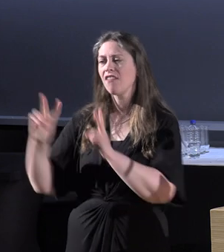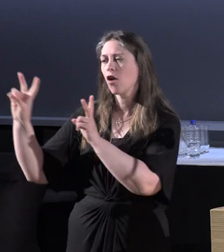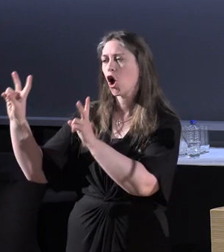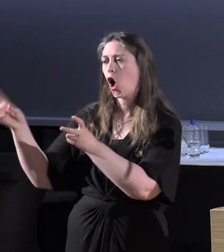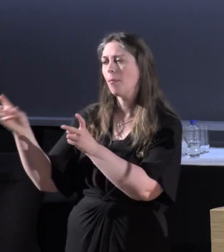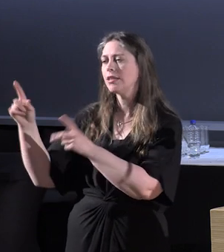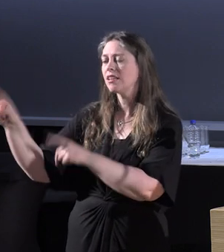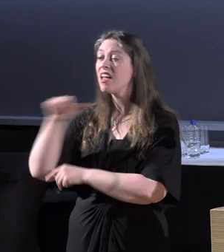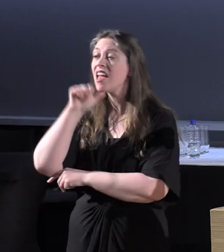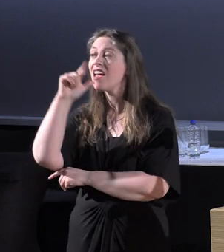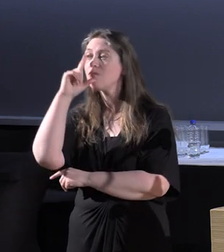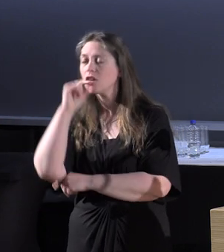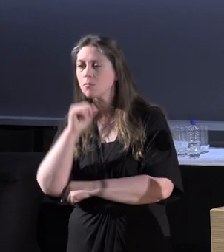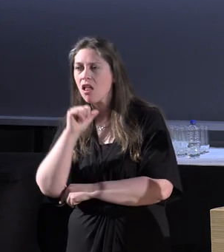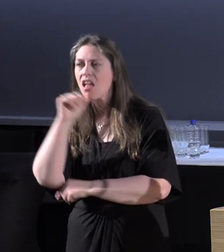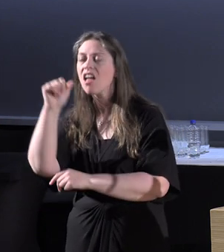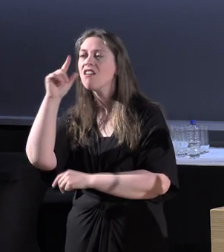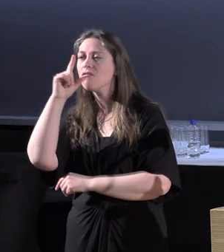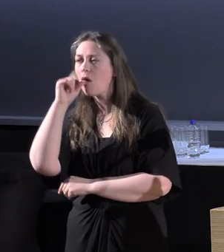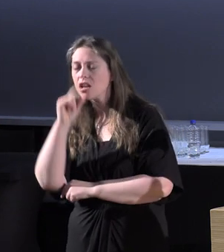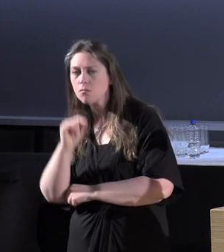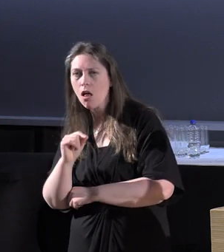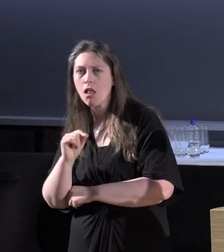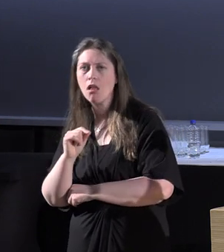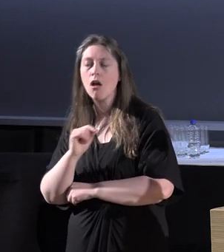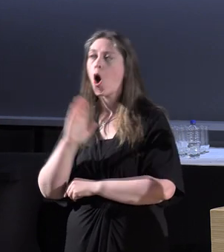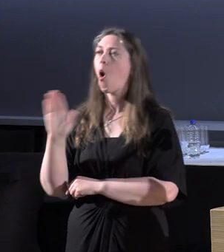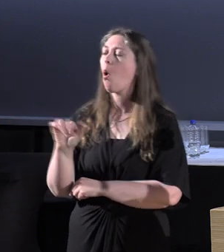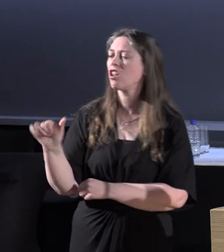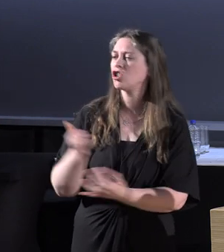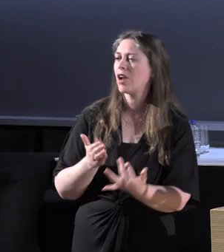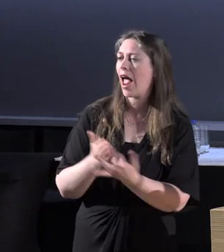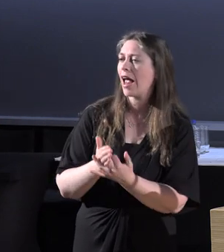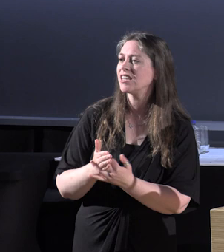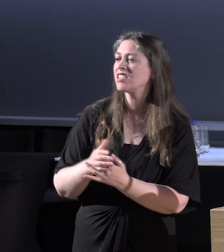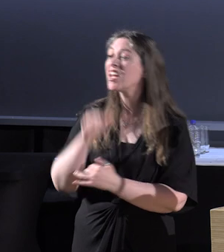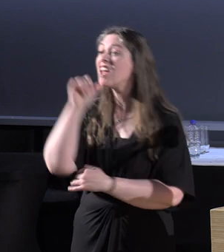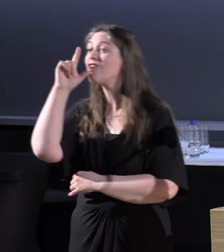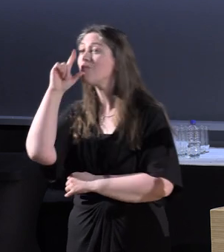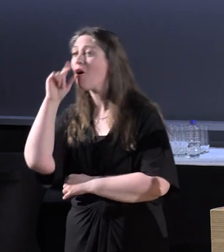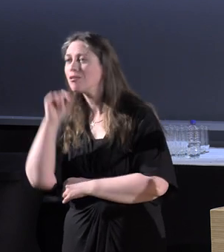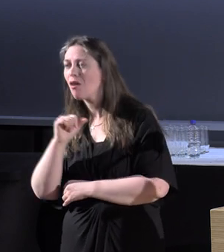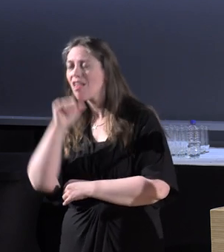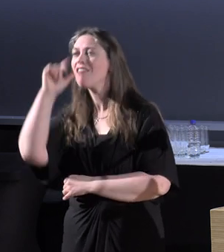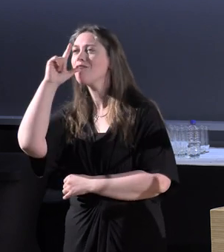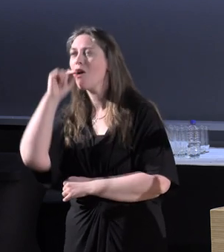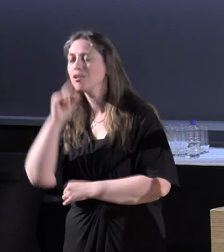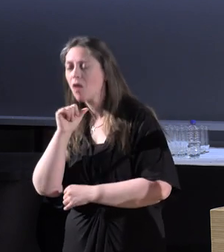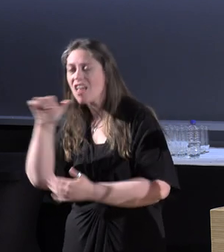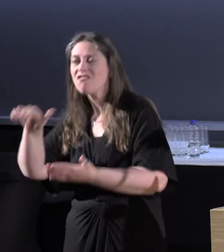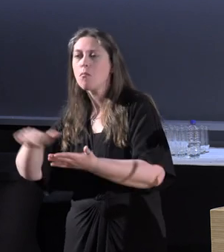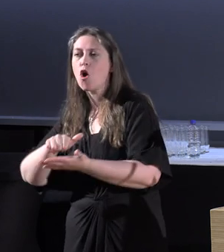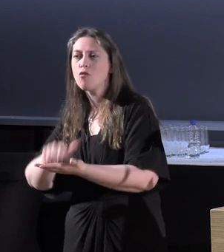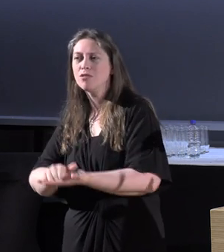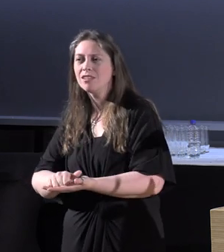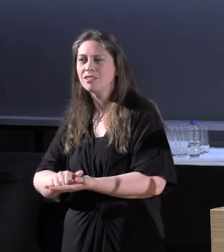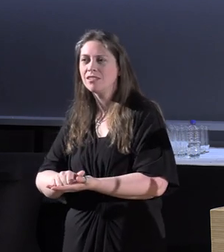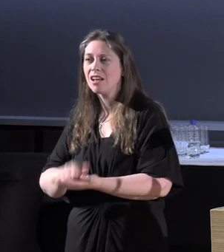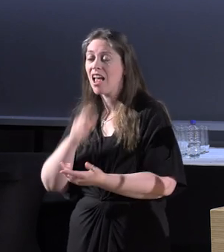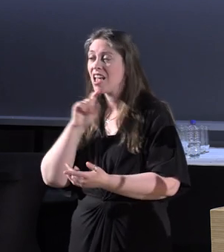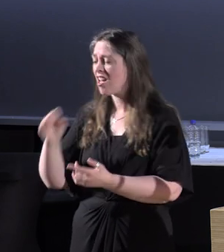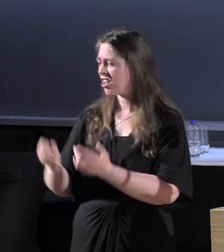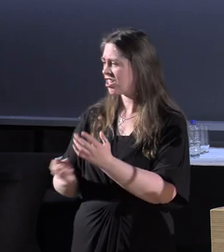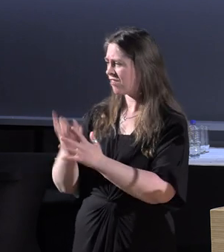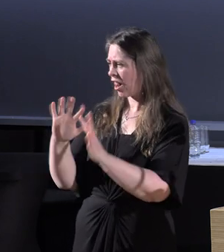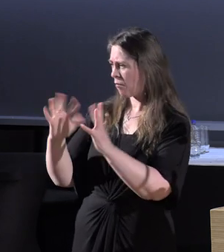said wherever possible, you know, everyone should have access and so on and so forth, wherever possible, where appropriate. And they said, well, this is going to the